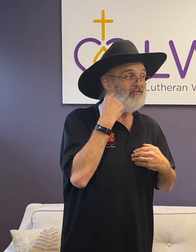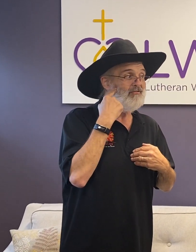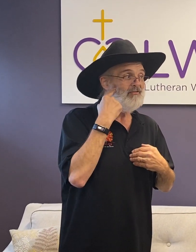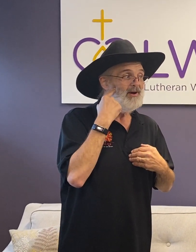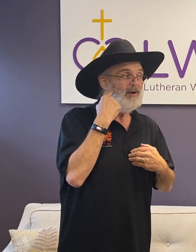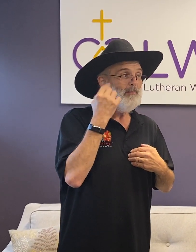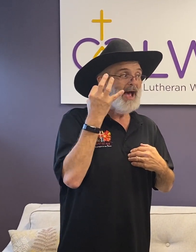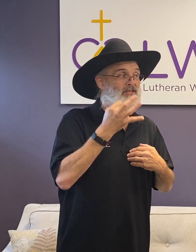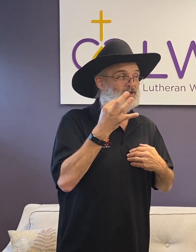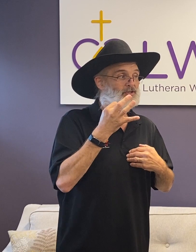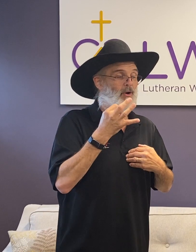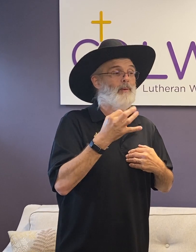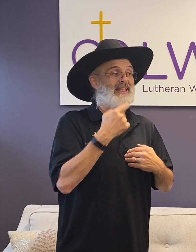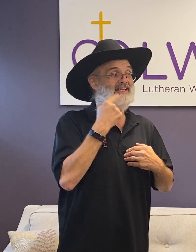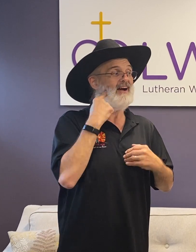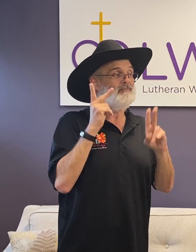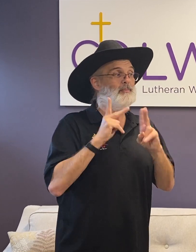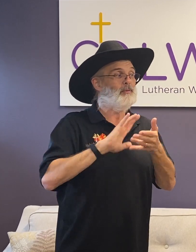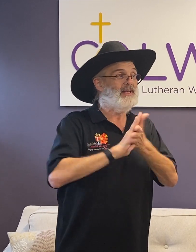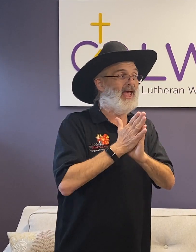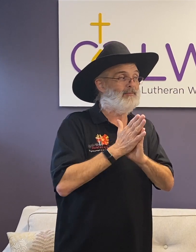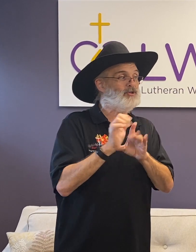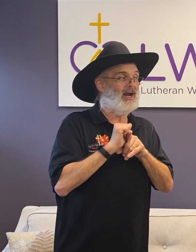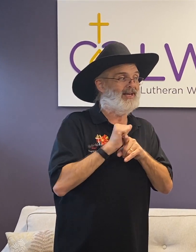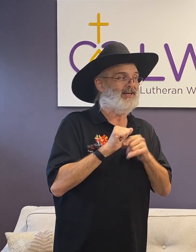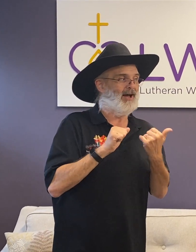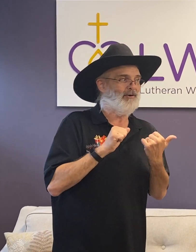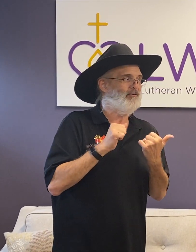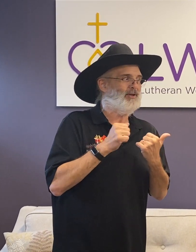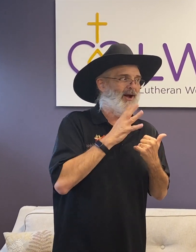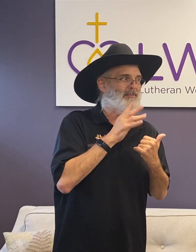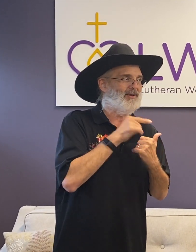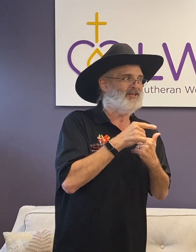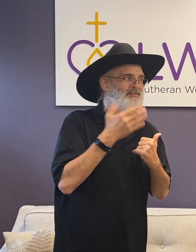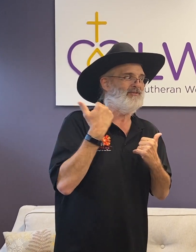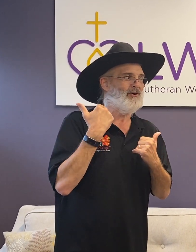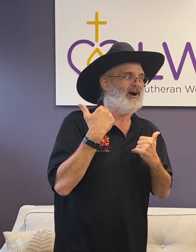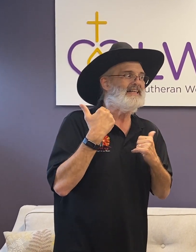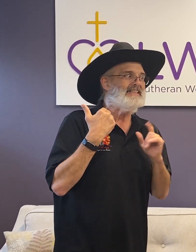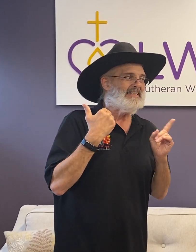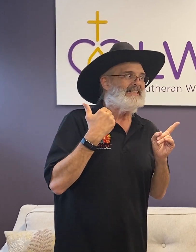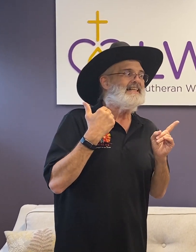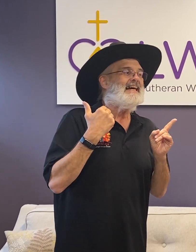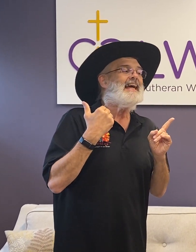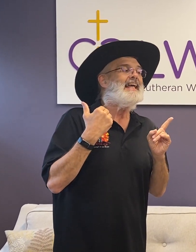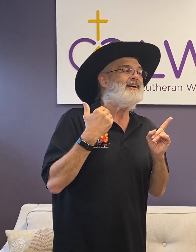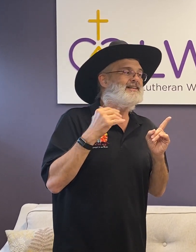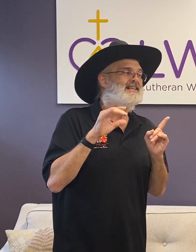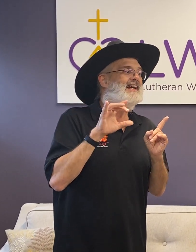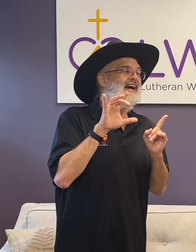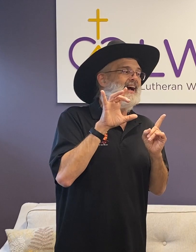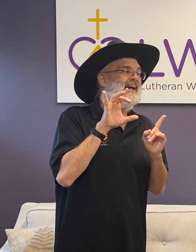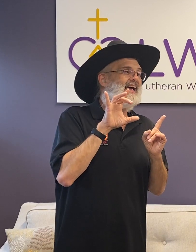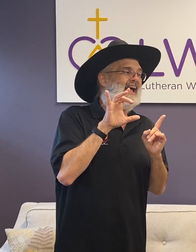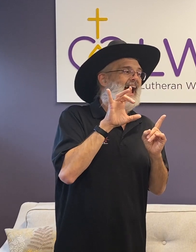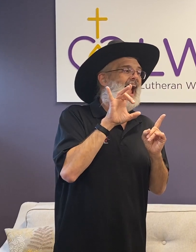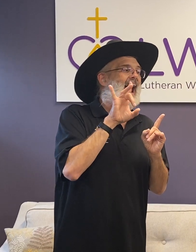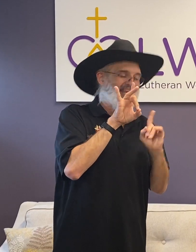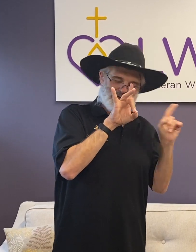pastors or how many deaf people became trained? I don't know if we talked about this before. I think you told me eight. You